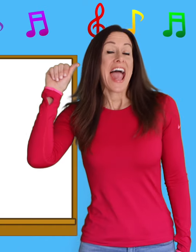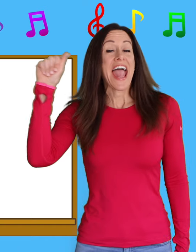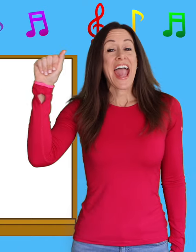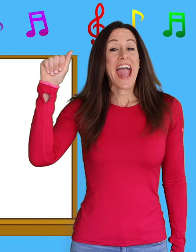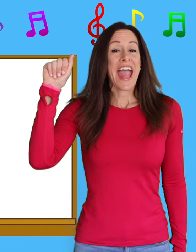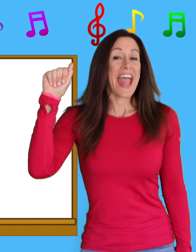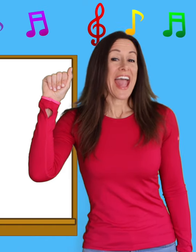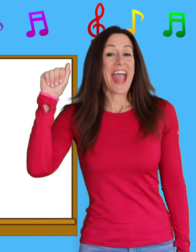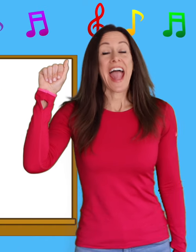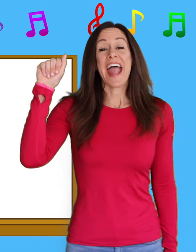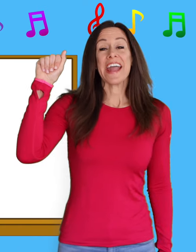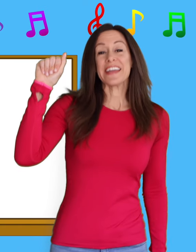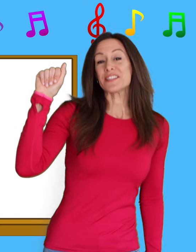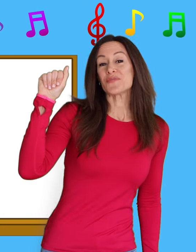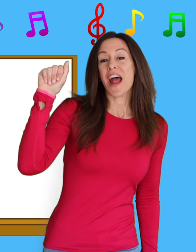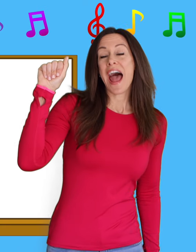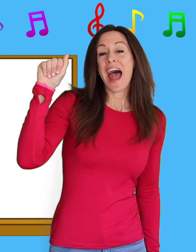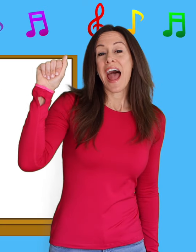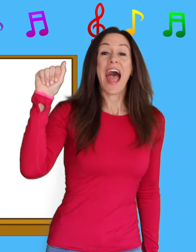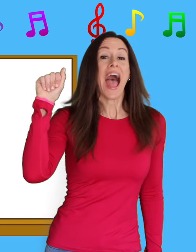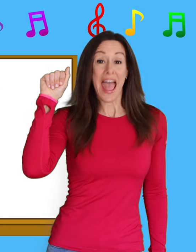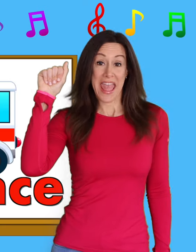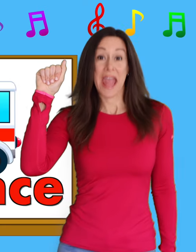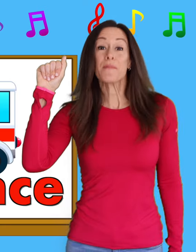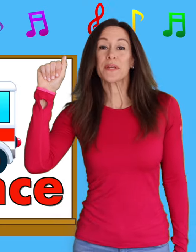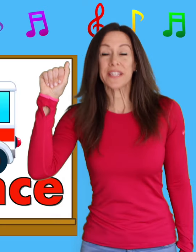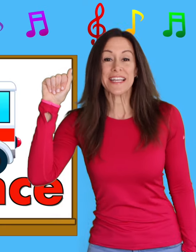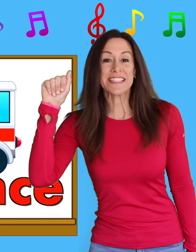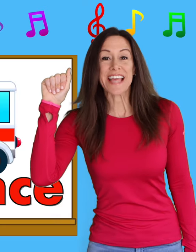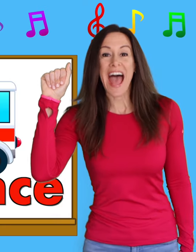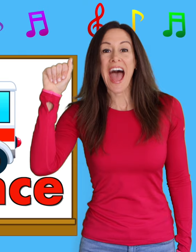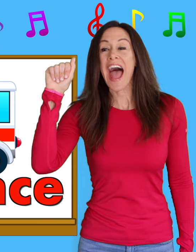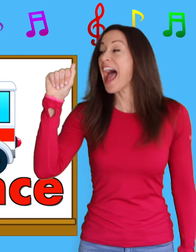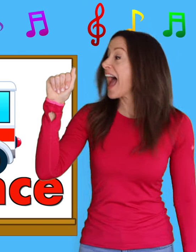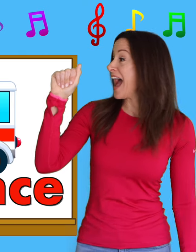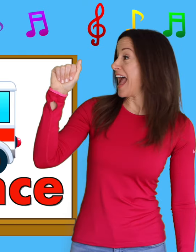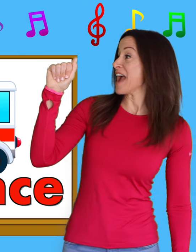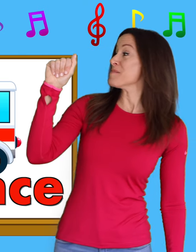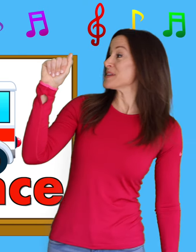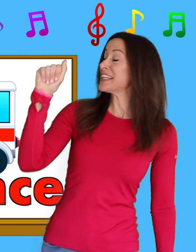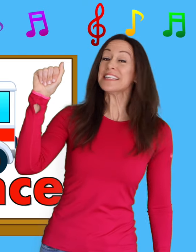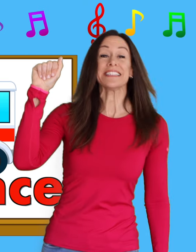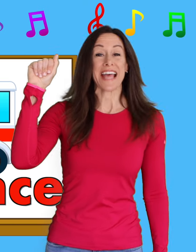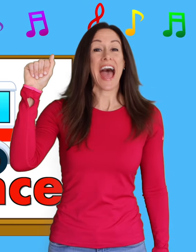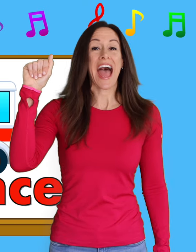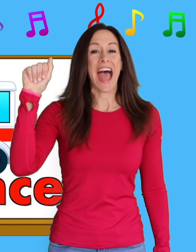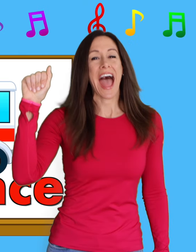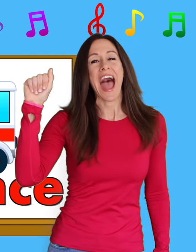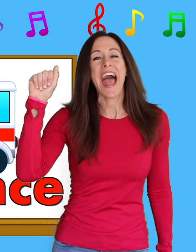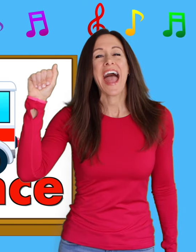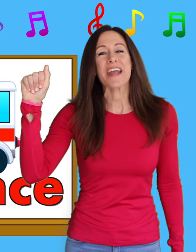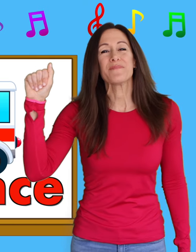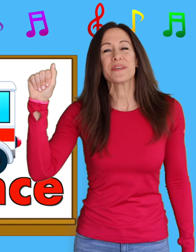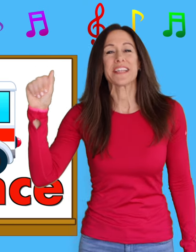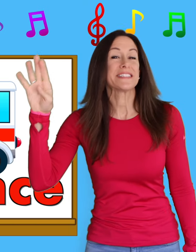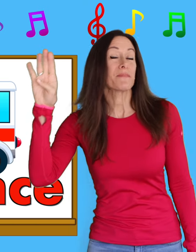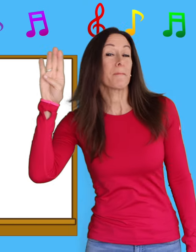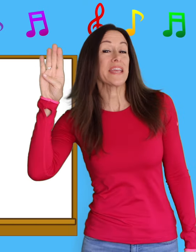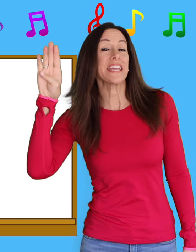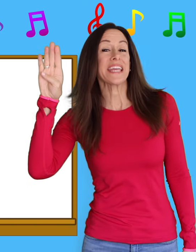A is for a-a-ambulance, a-a-ambulance, a-a-ambulance. B